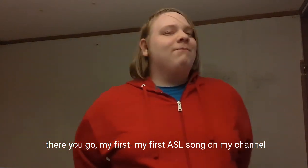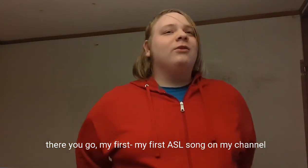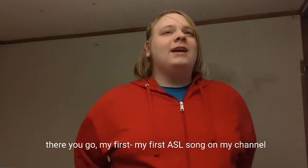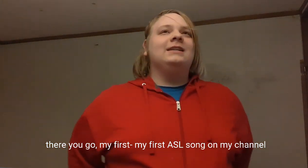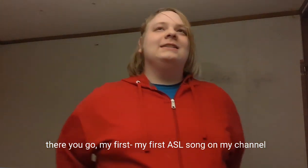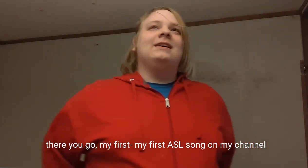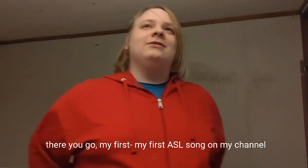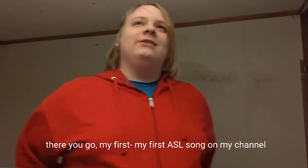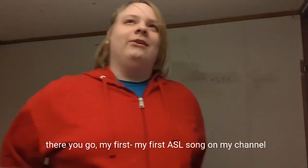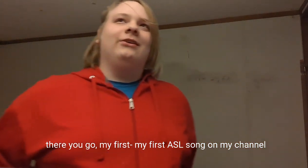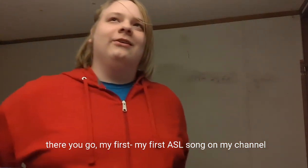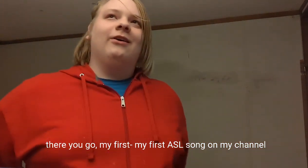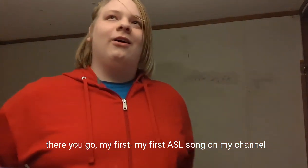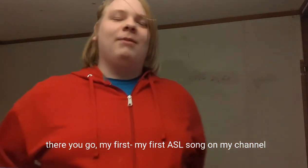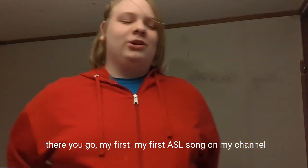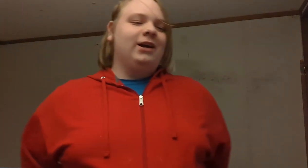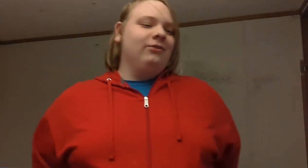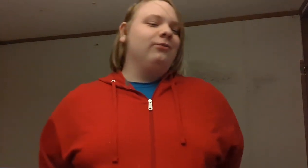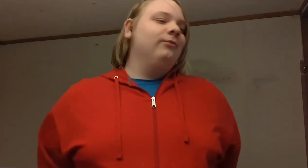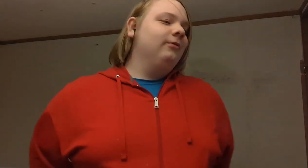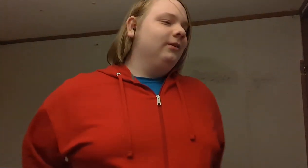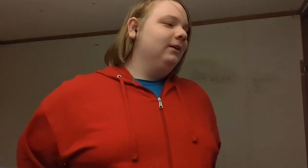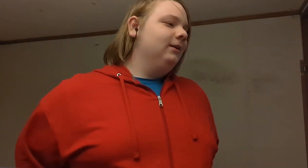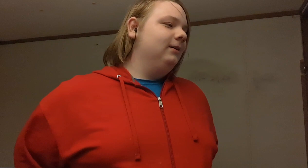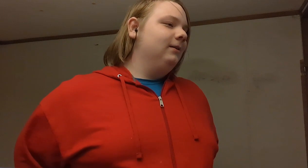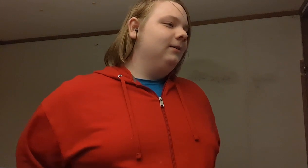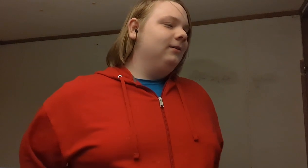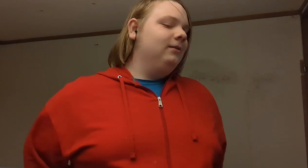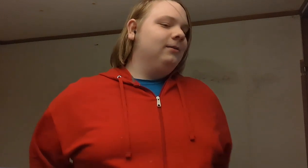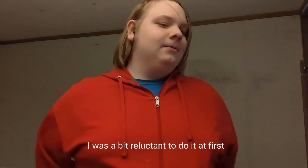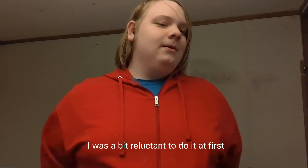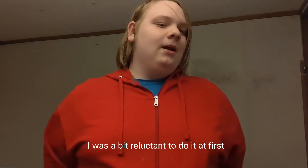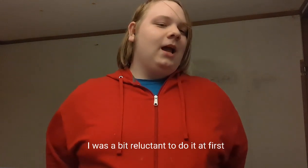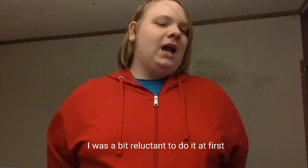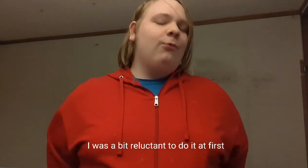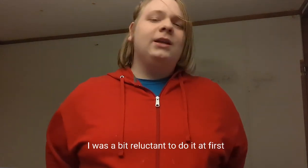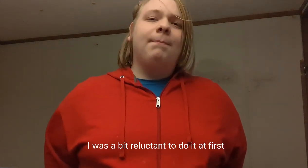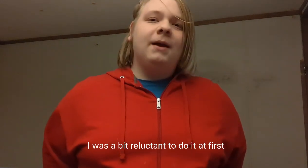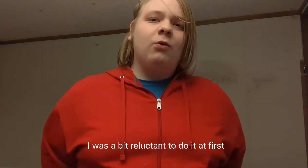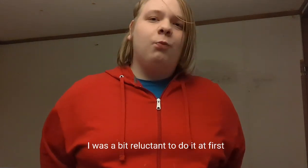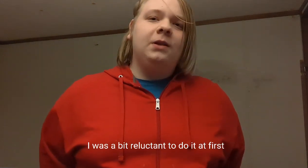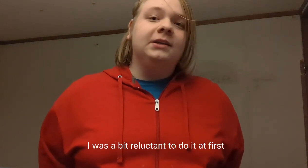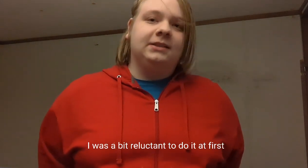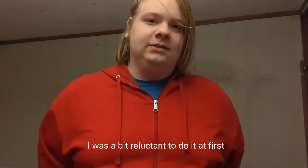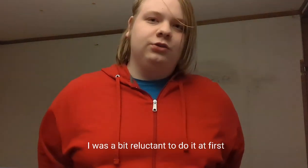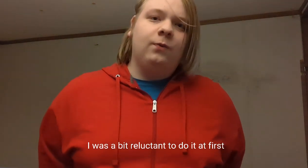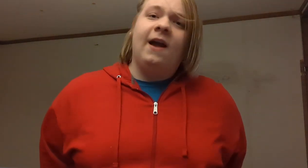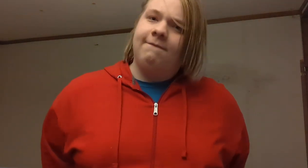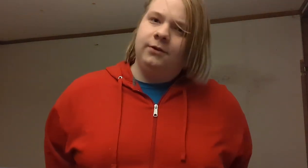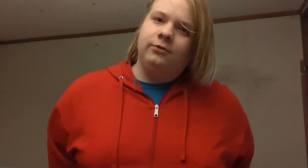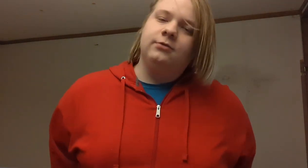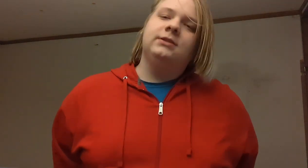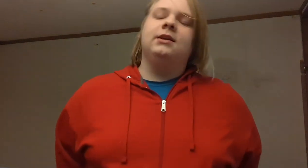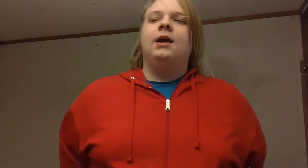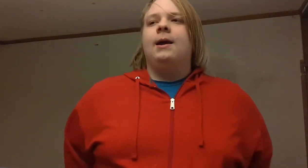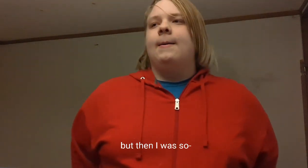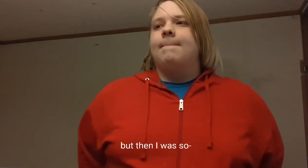I was a bit reluctant to do what I've done, but